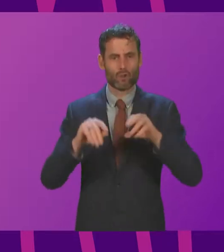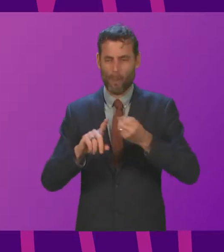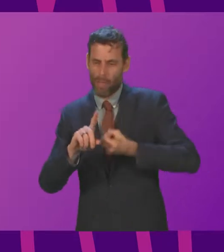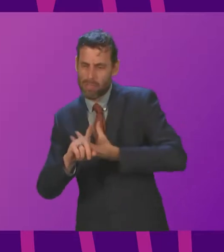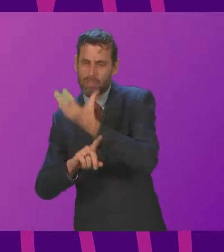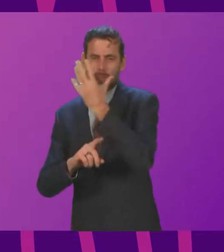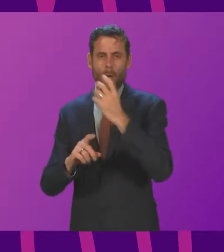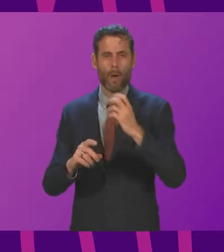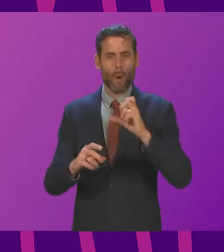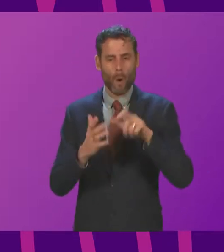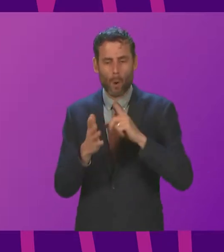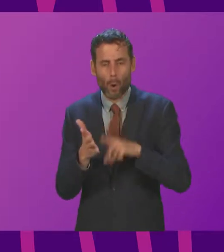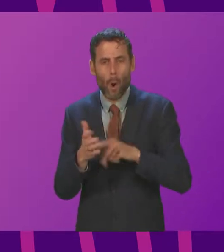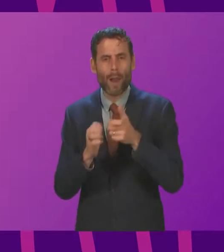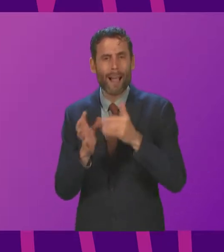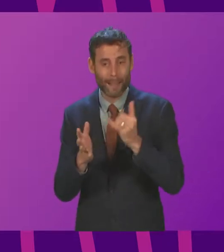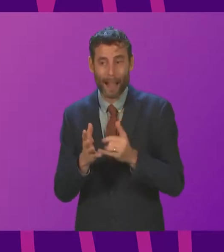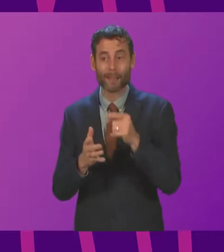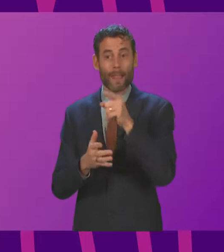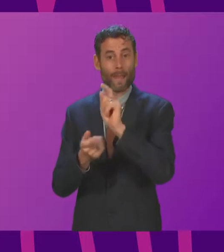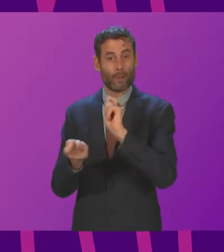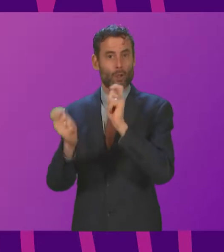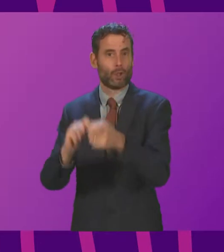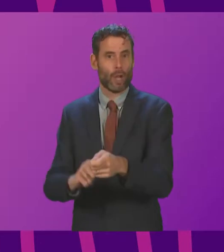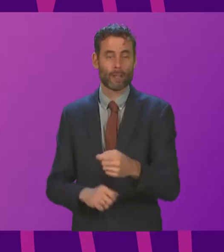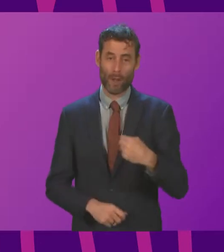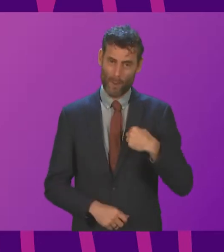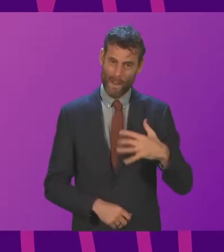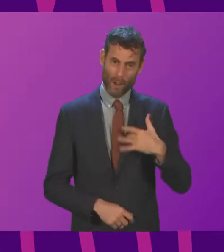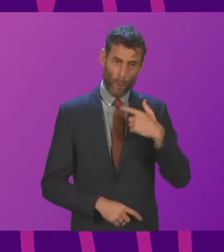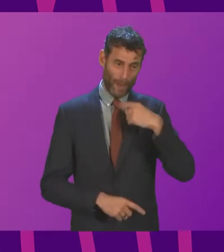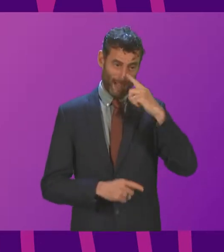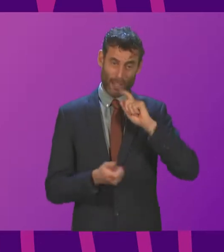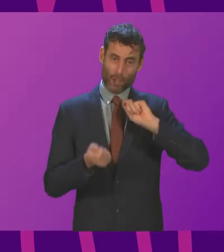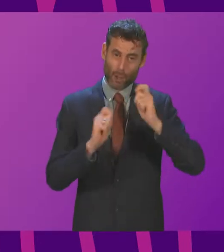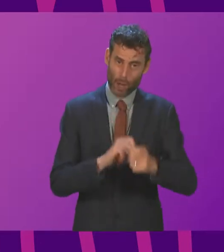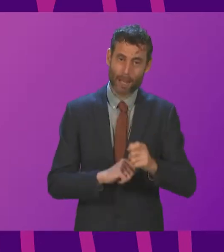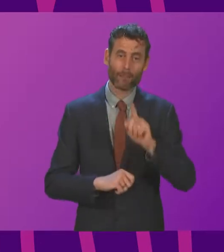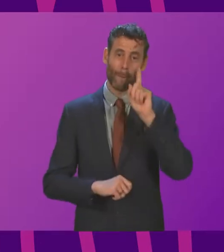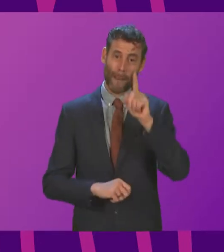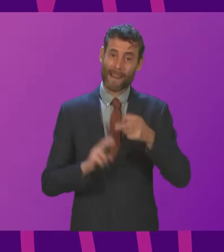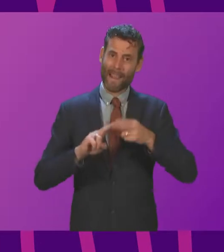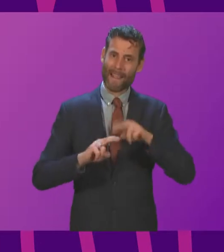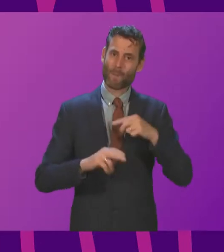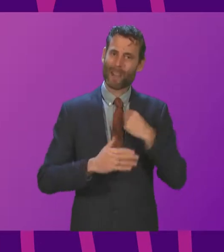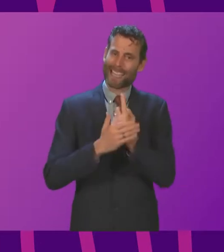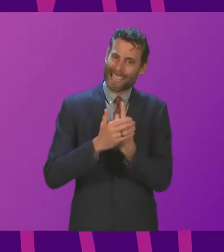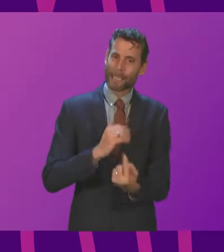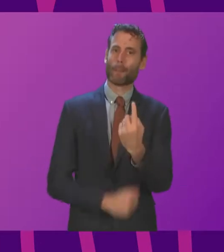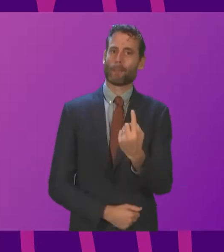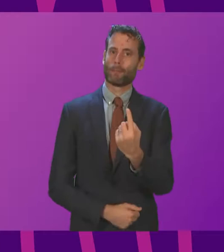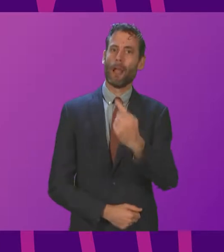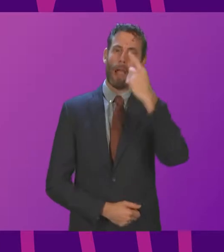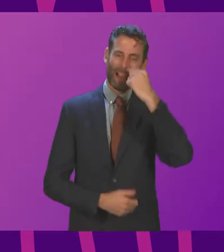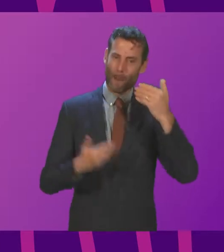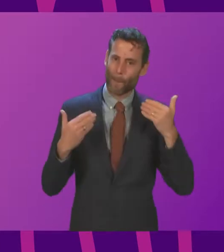as a world leader in this real just transition. Does the First Minister agree? First Minister? Yes, we're